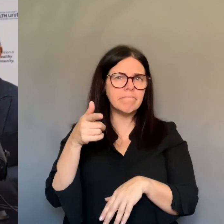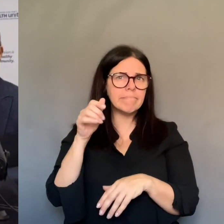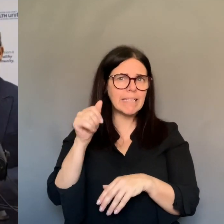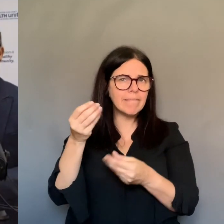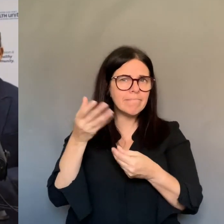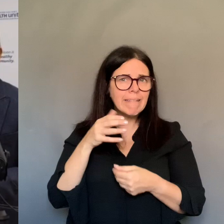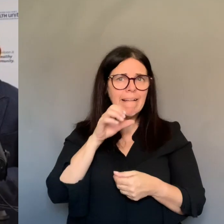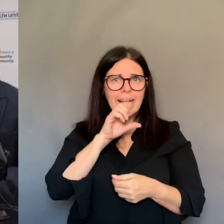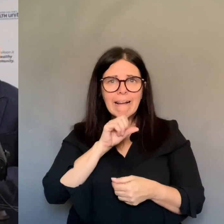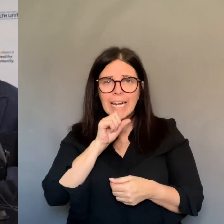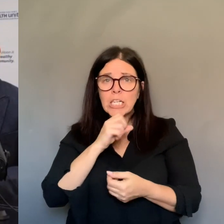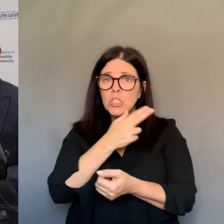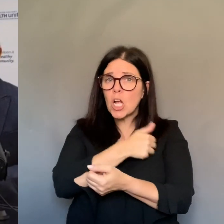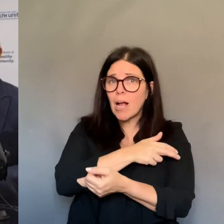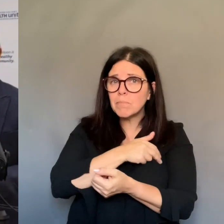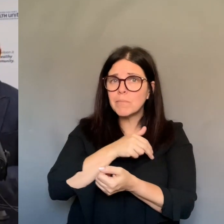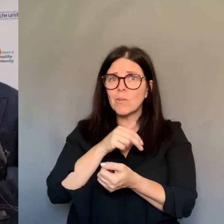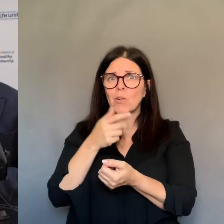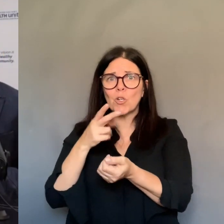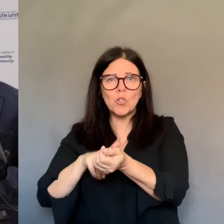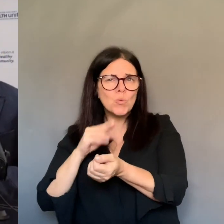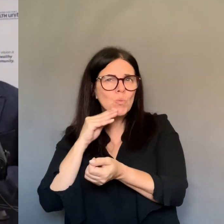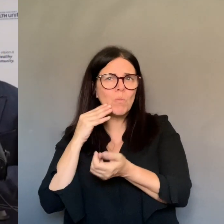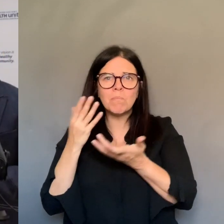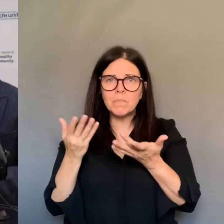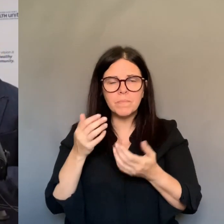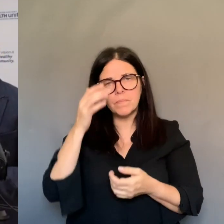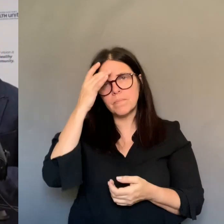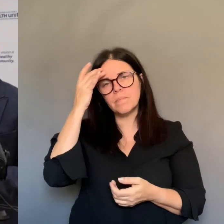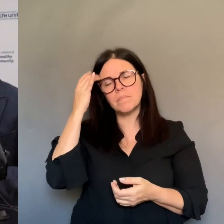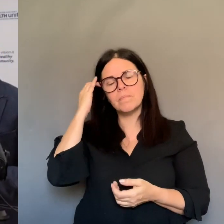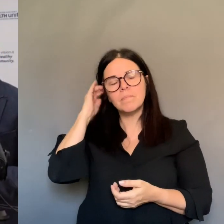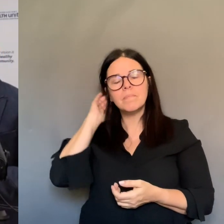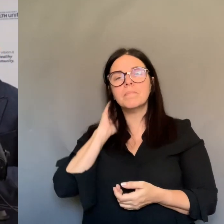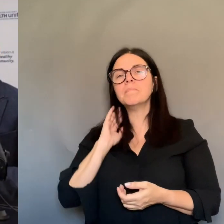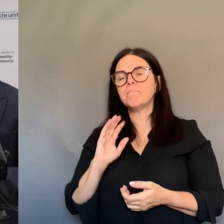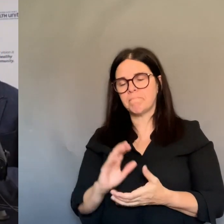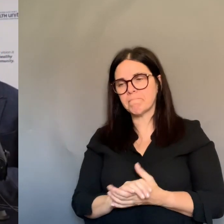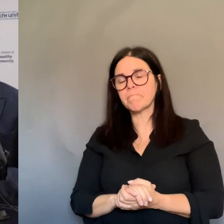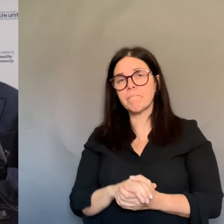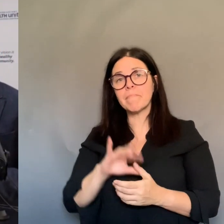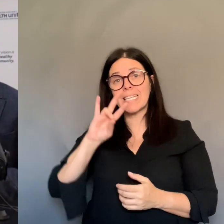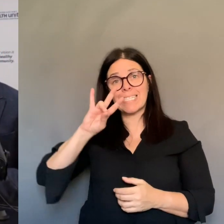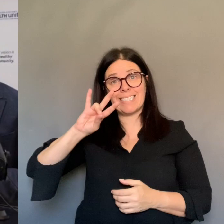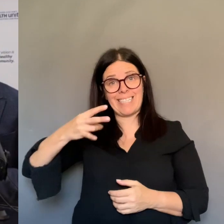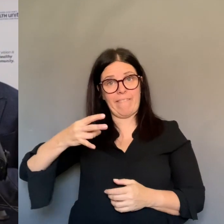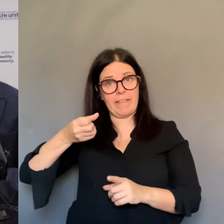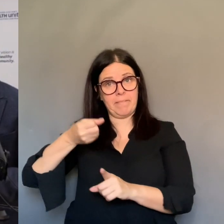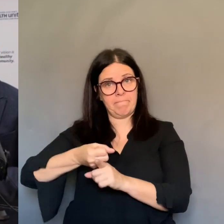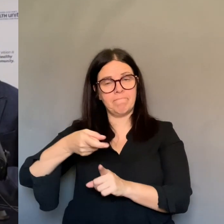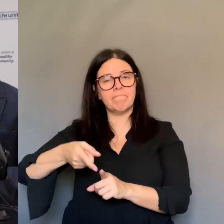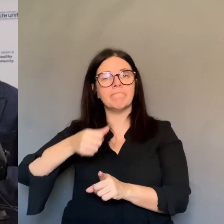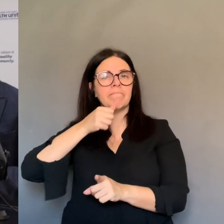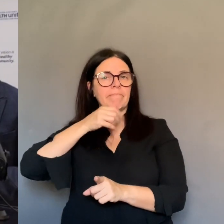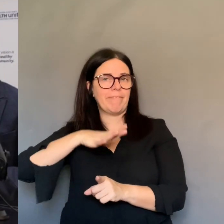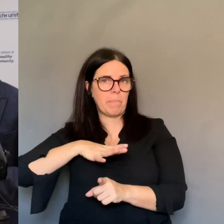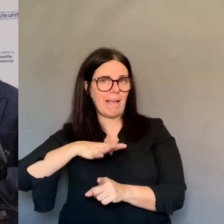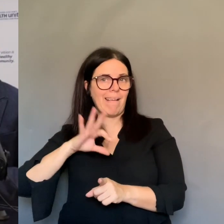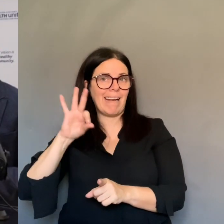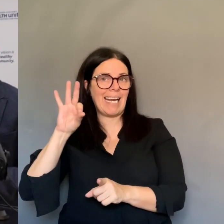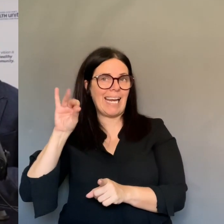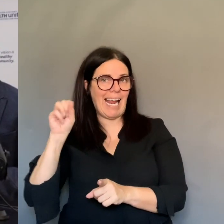So the seventh one is a person, is a female in her 90s, and